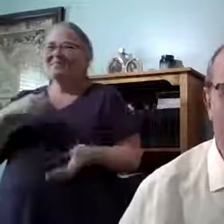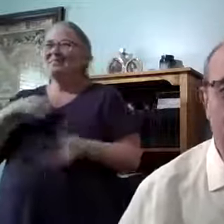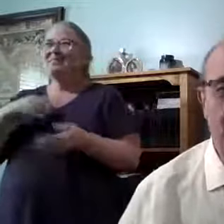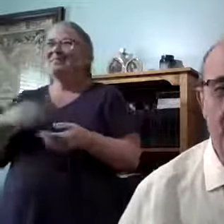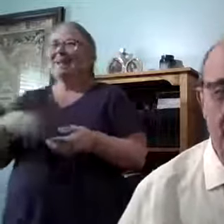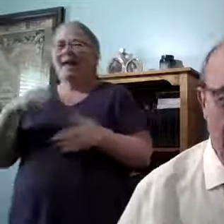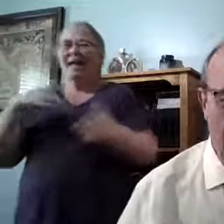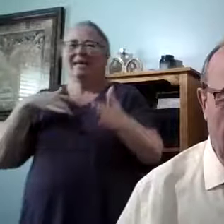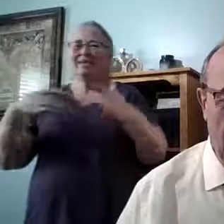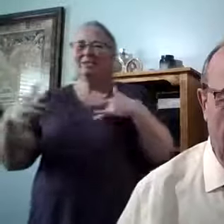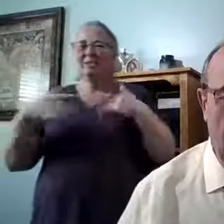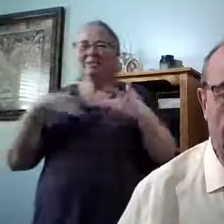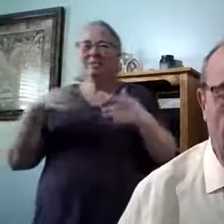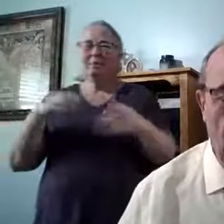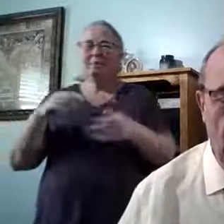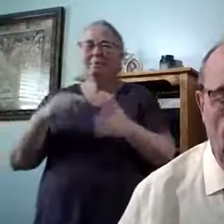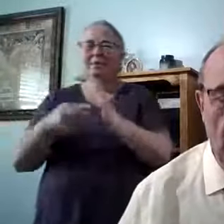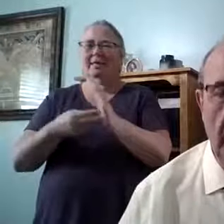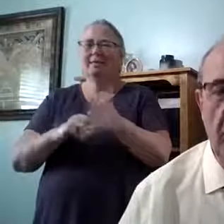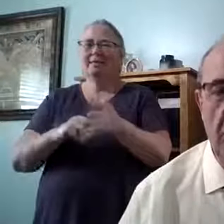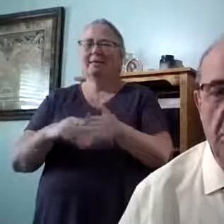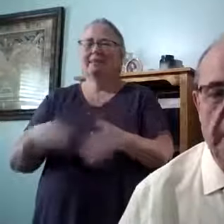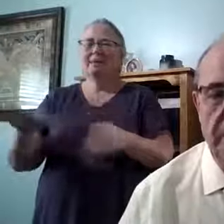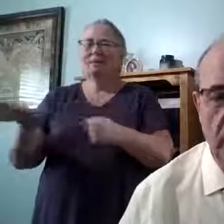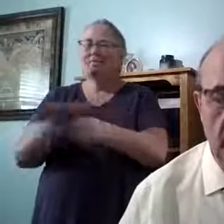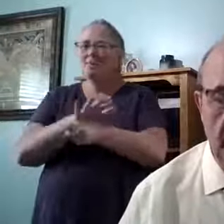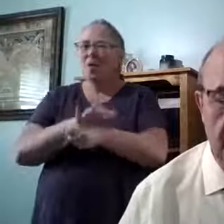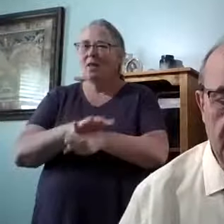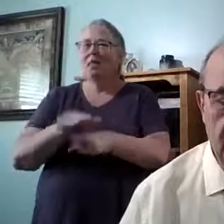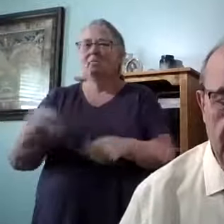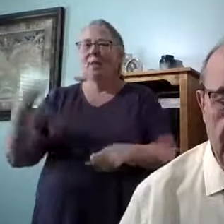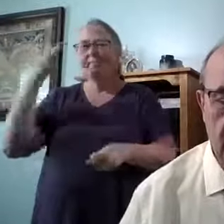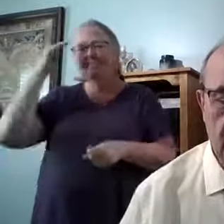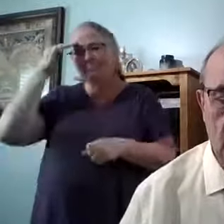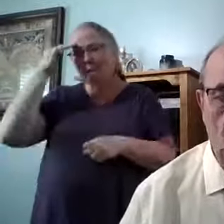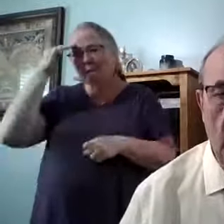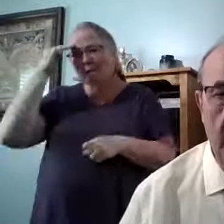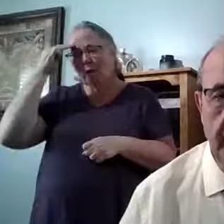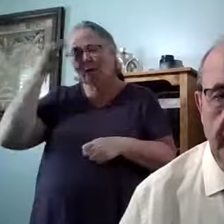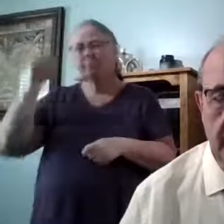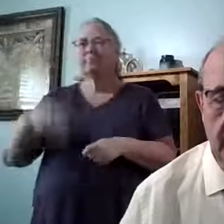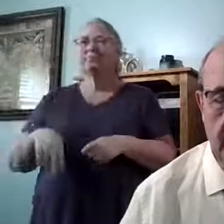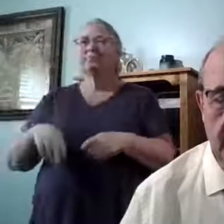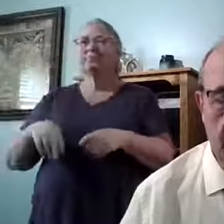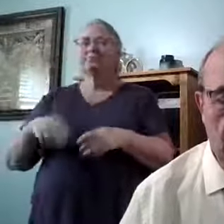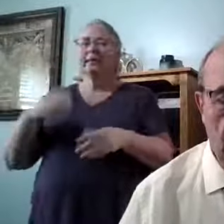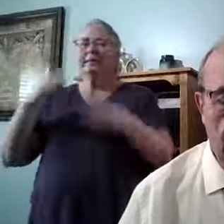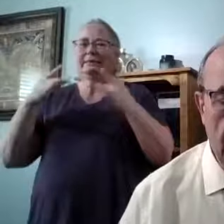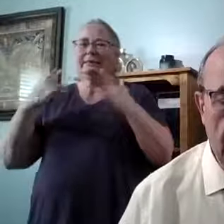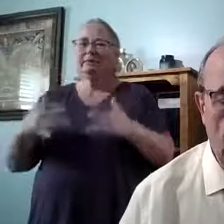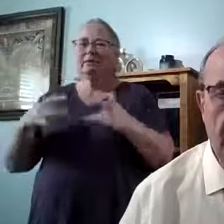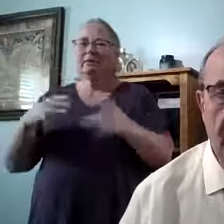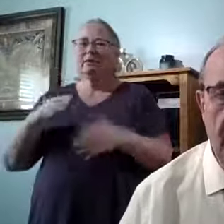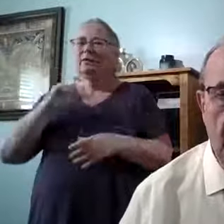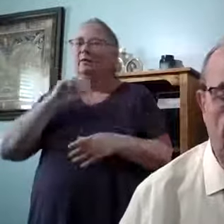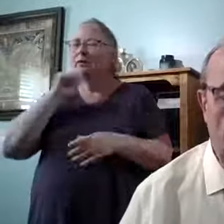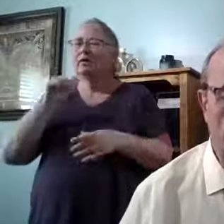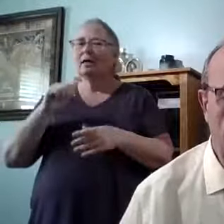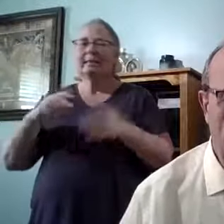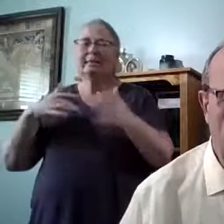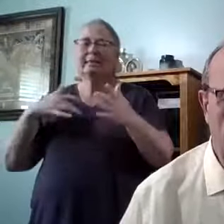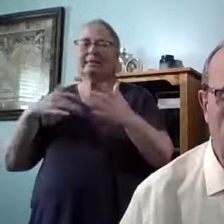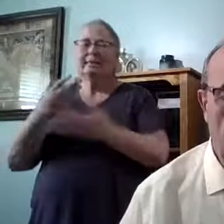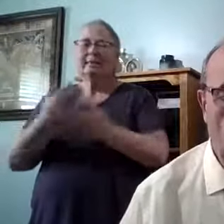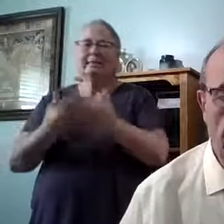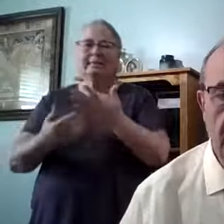Anxious means full of mental distress or uneasiness because of fear